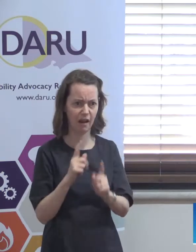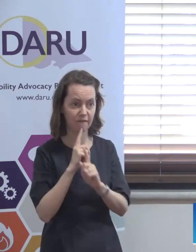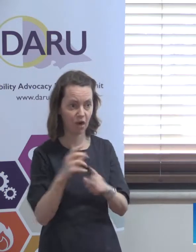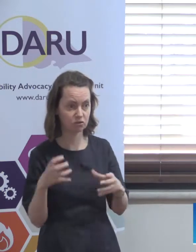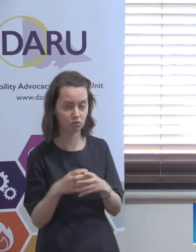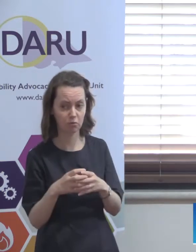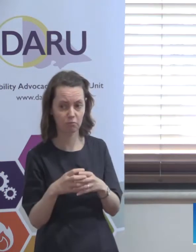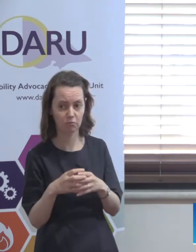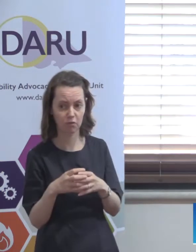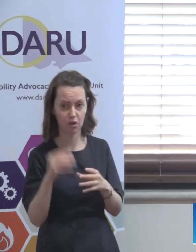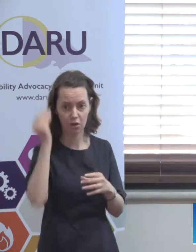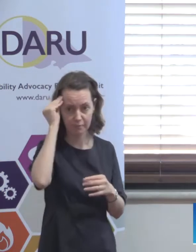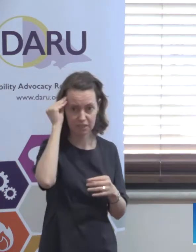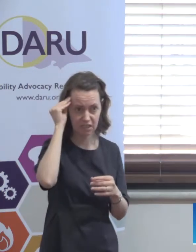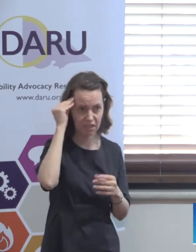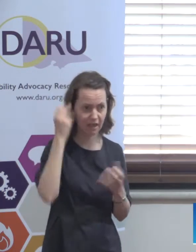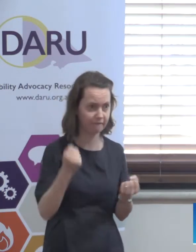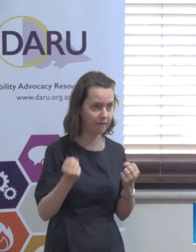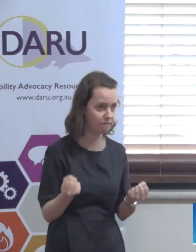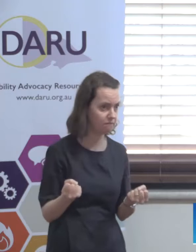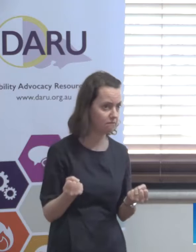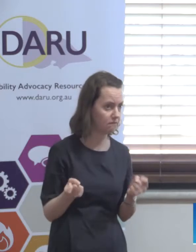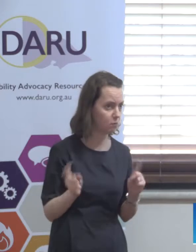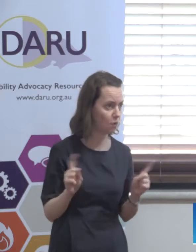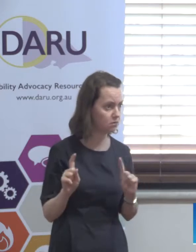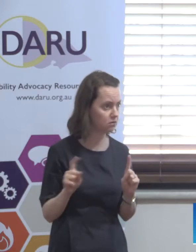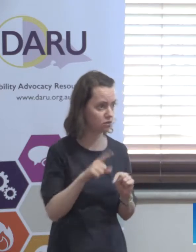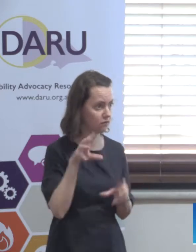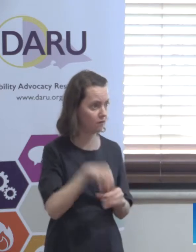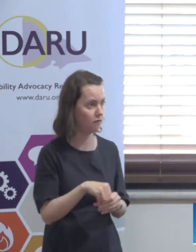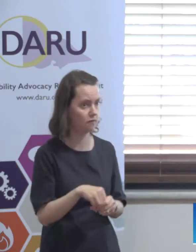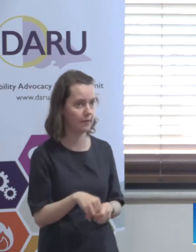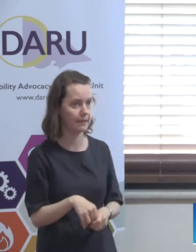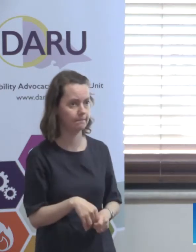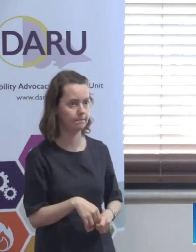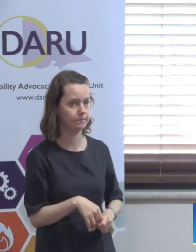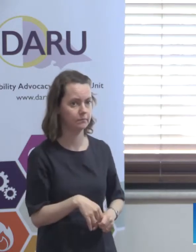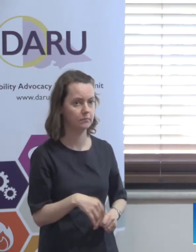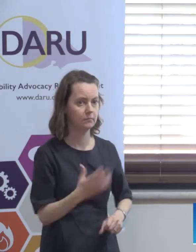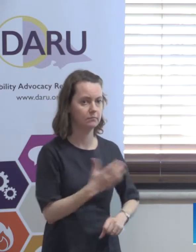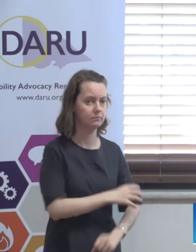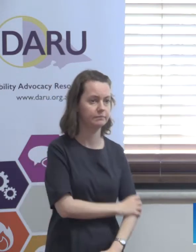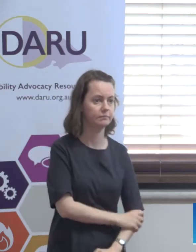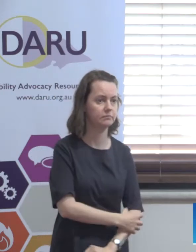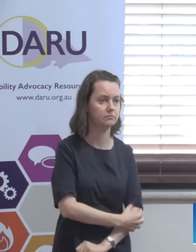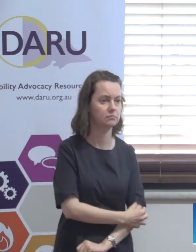or a thing, a committee or something, is there? Are there any of you on it? Where does it sit?